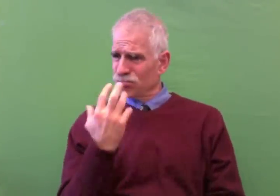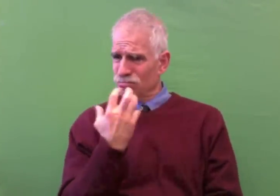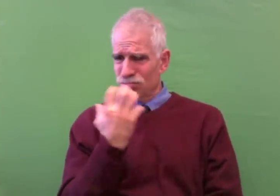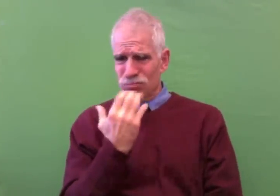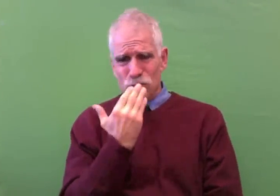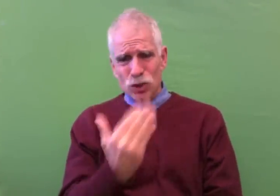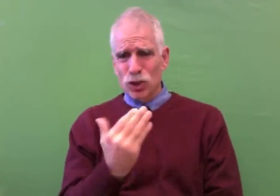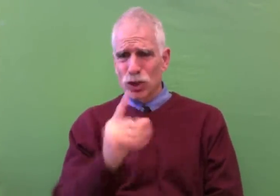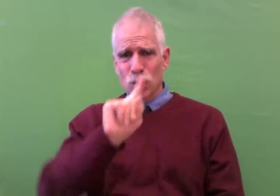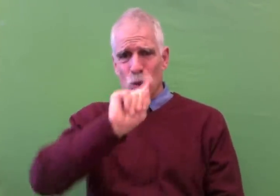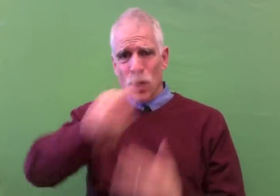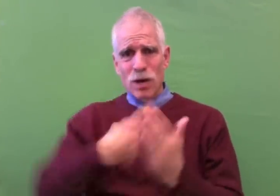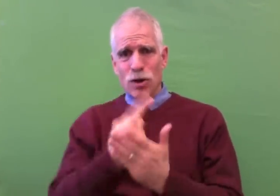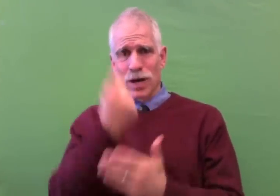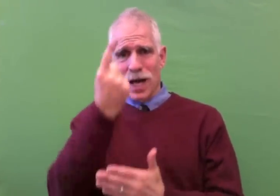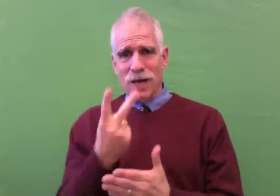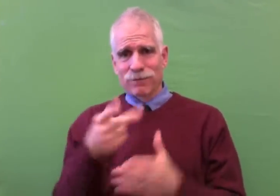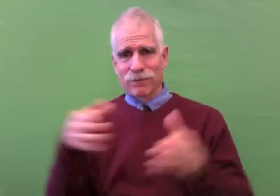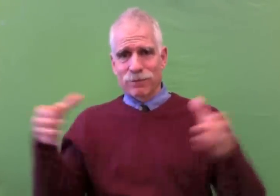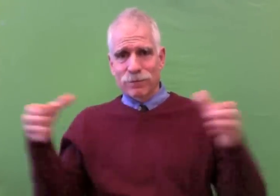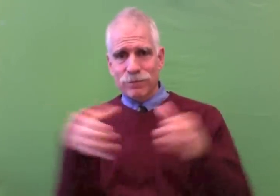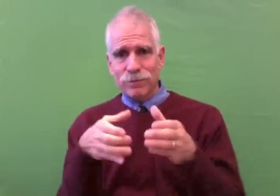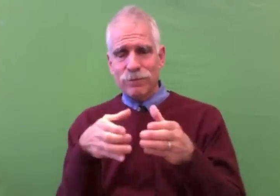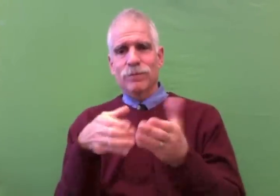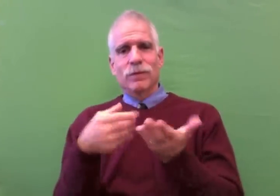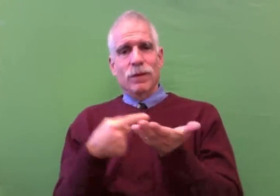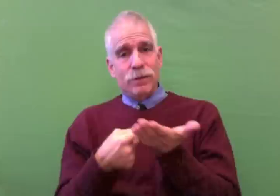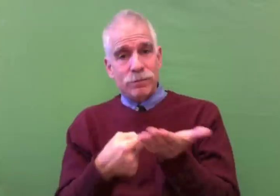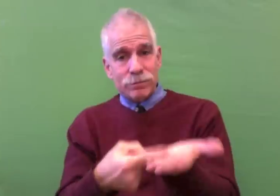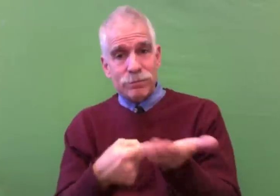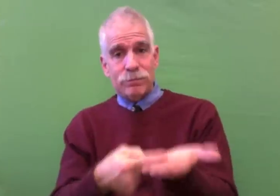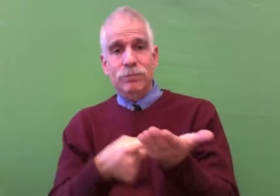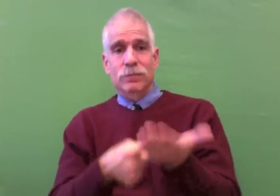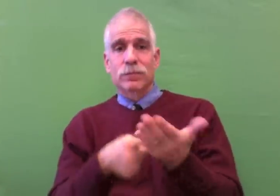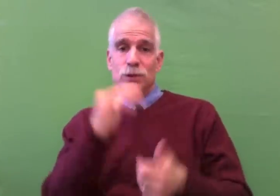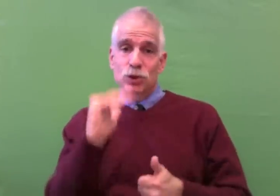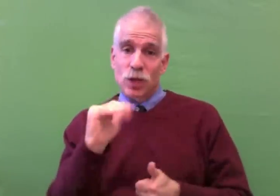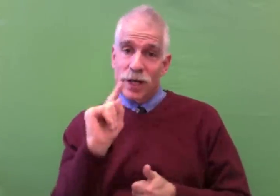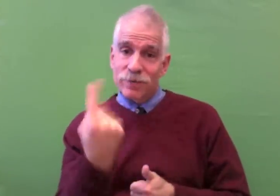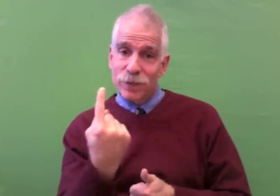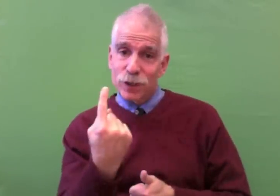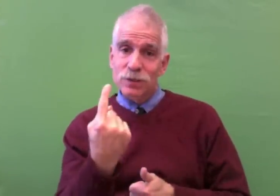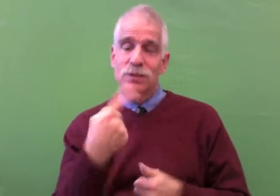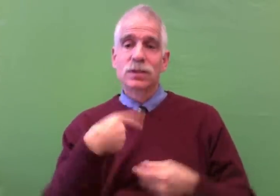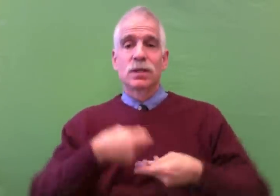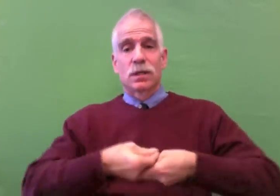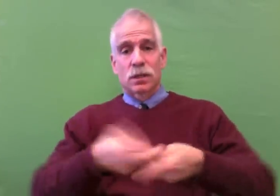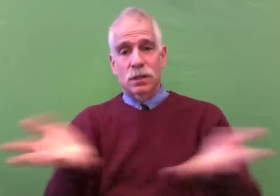a joint meeting. It was a very good, an hour-and-a-half discussion on Child First.